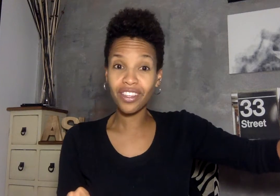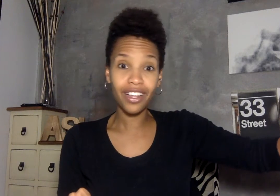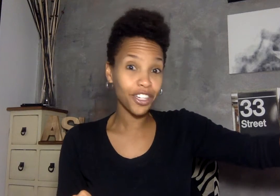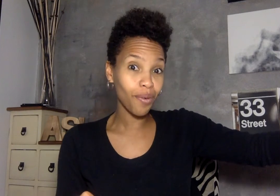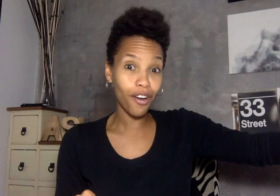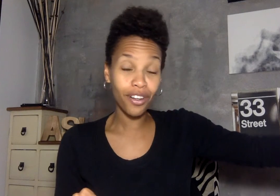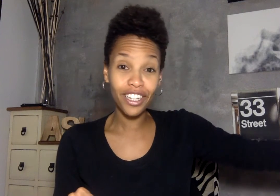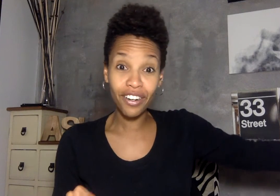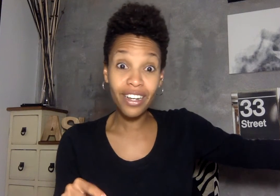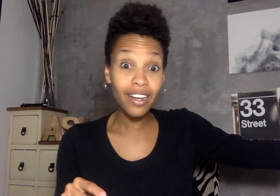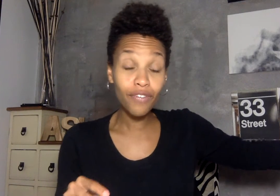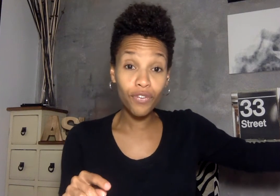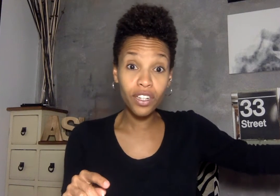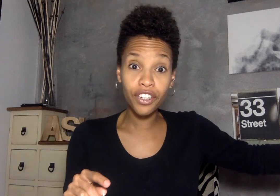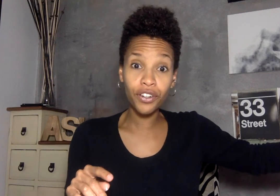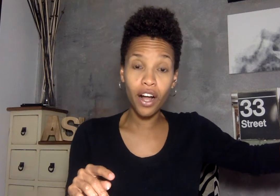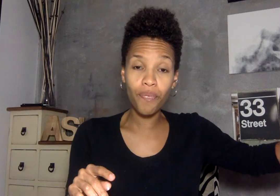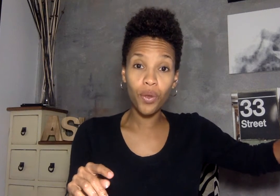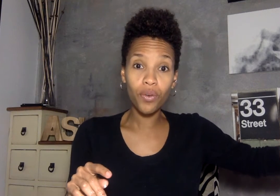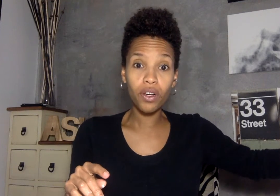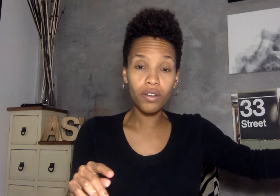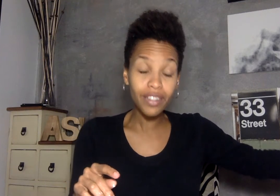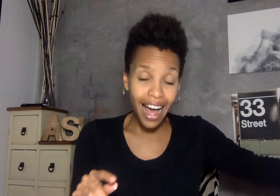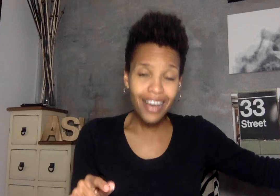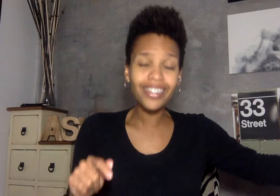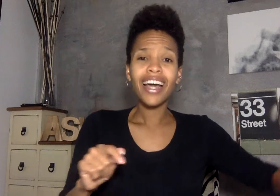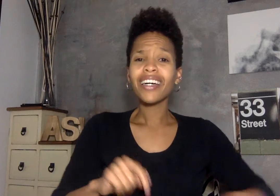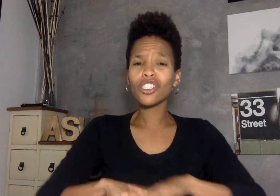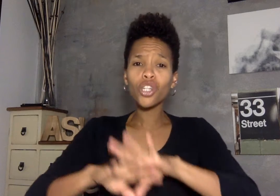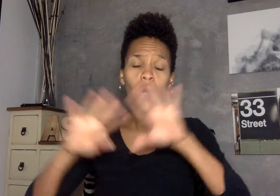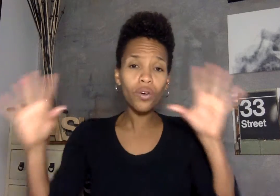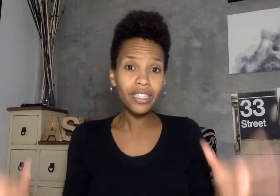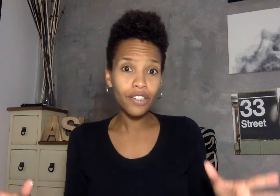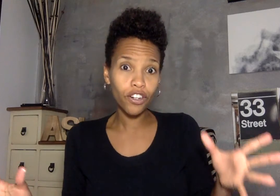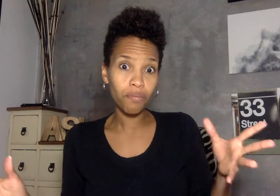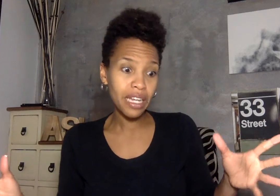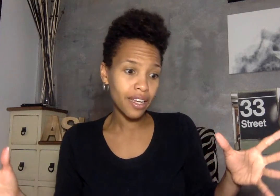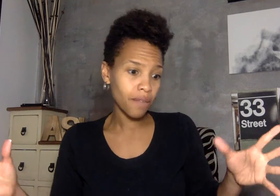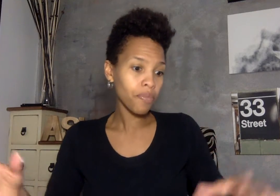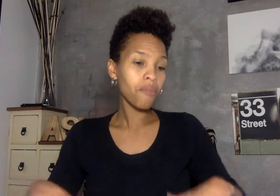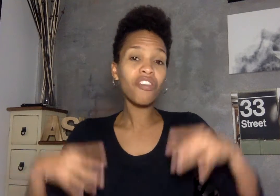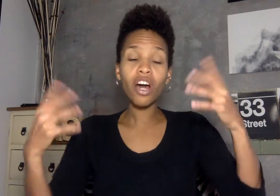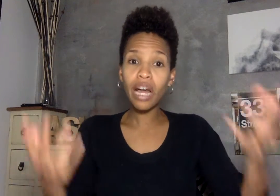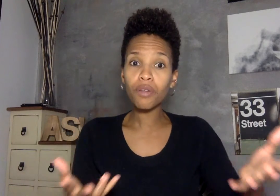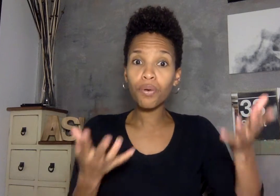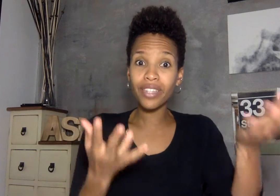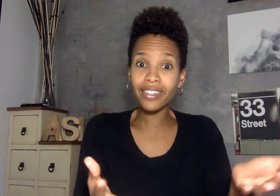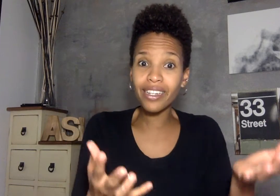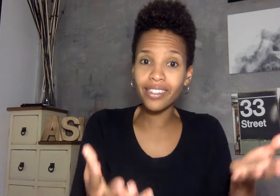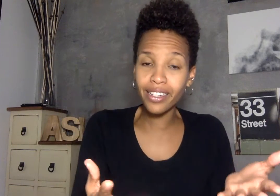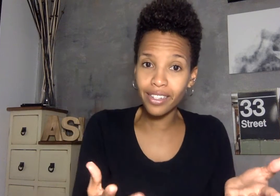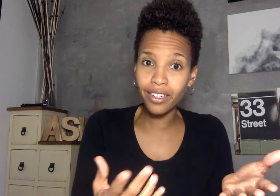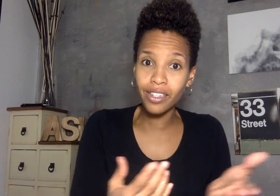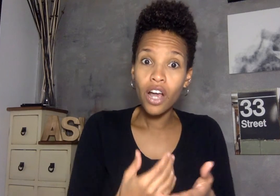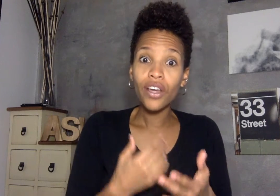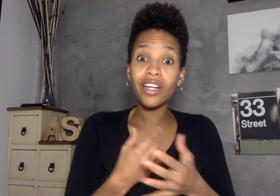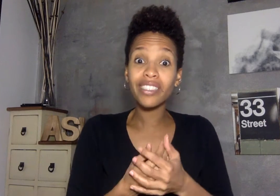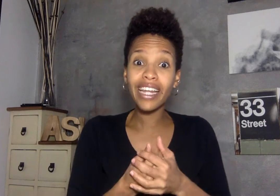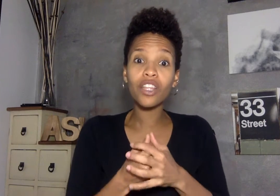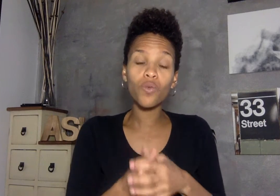clear water clear clear um glass it's a totally different meaning but i thought i would present a sentence and containing the